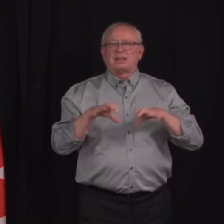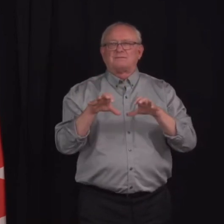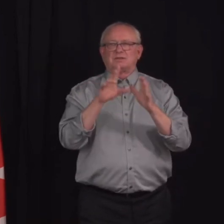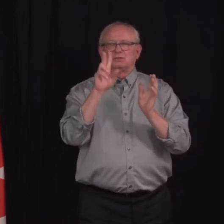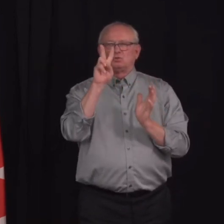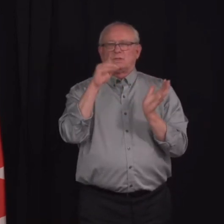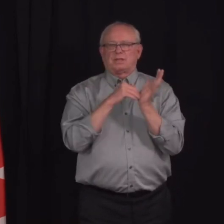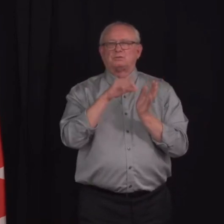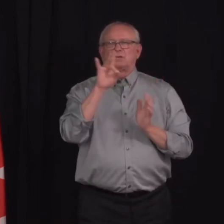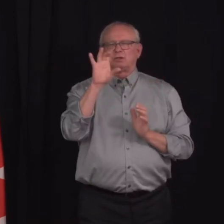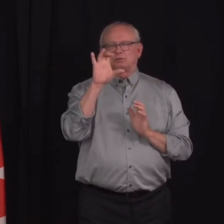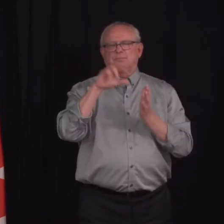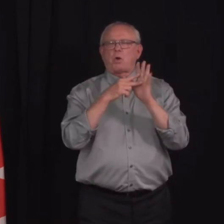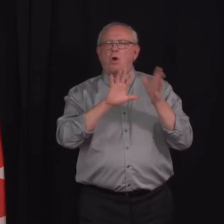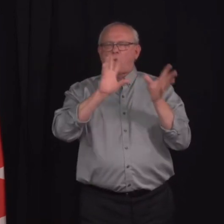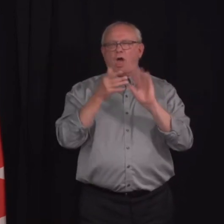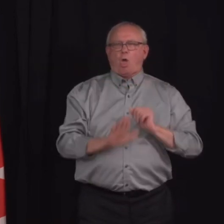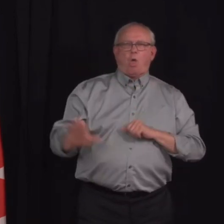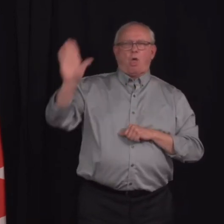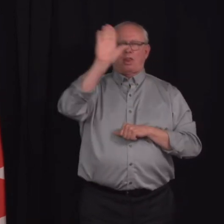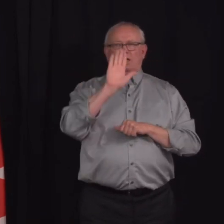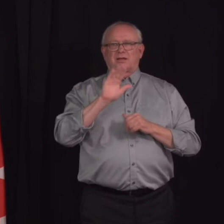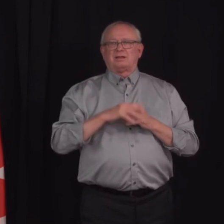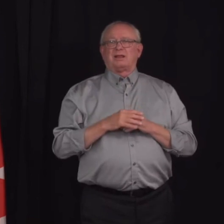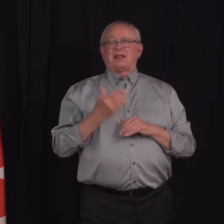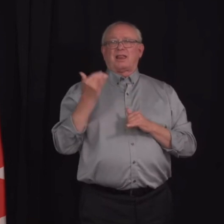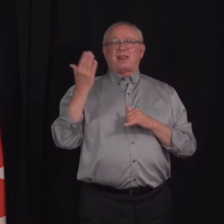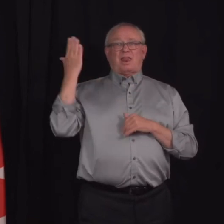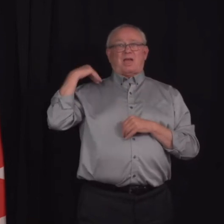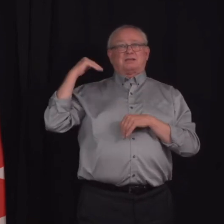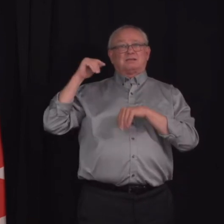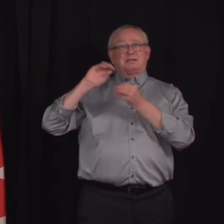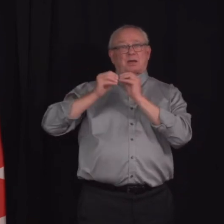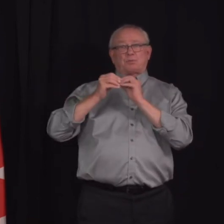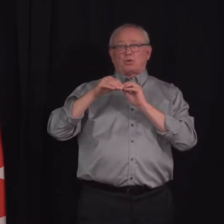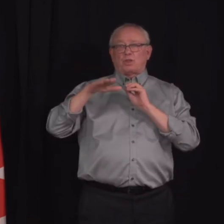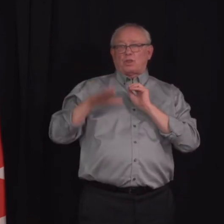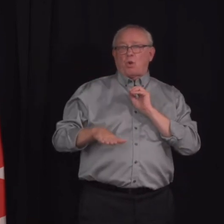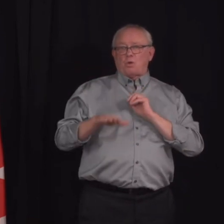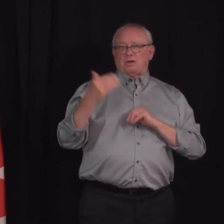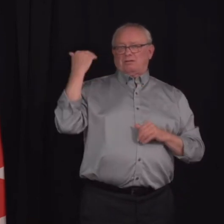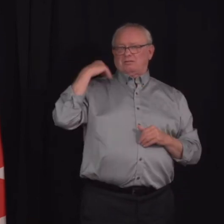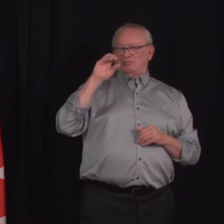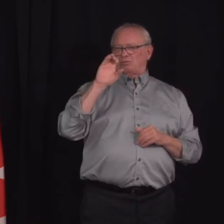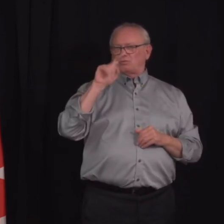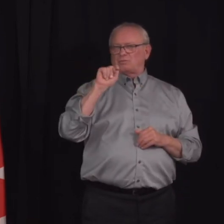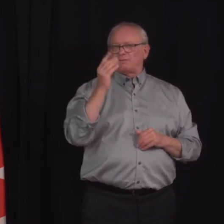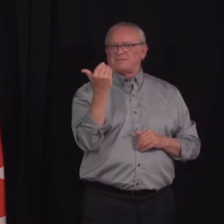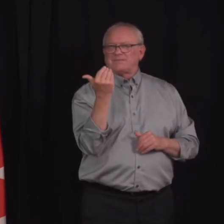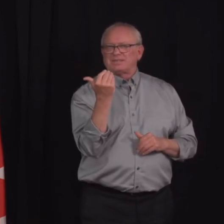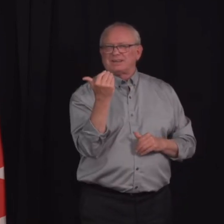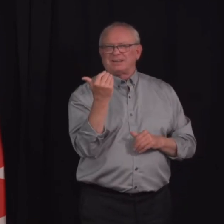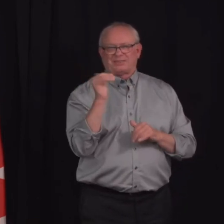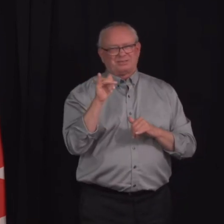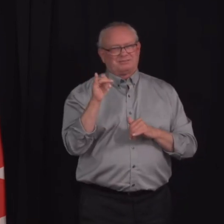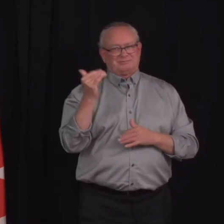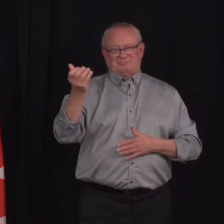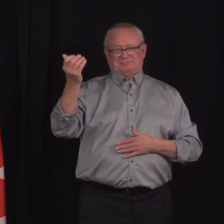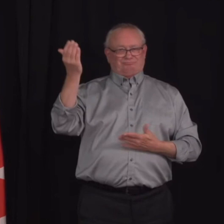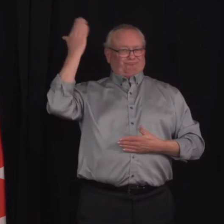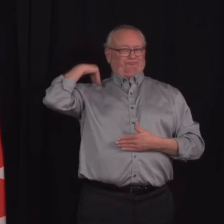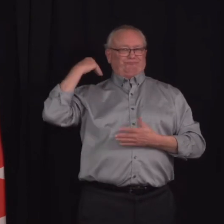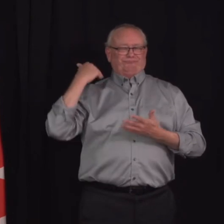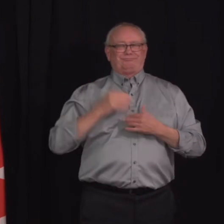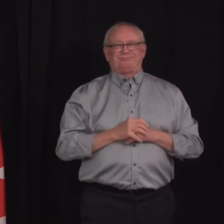15 of last year. There's currently active outbreaks or alerts in 216 schools,